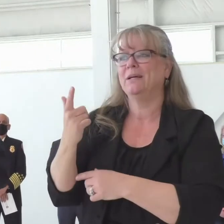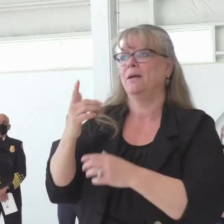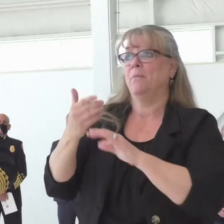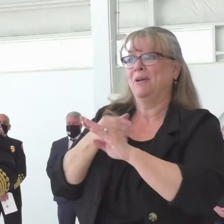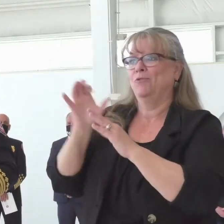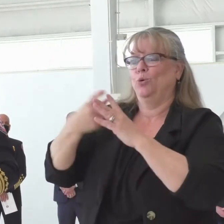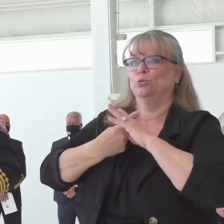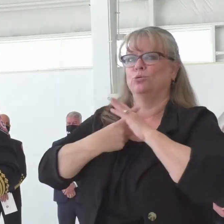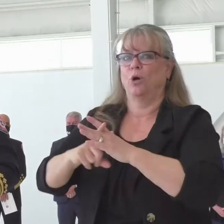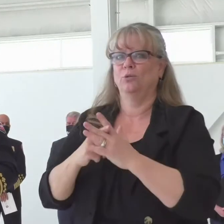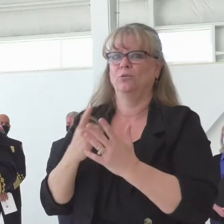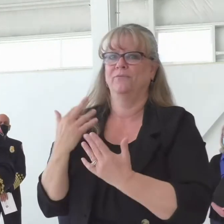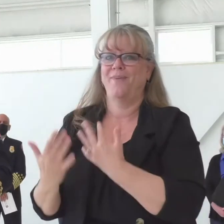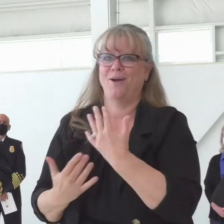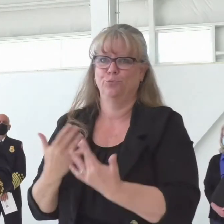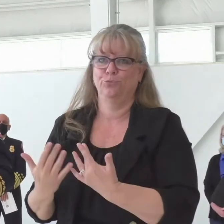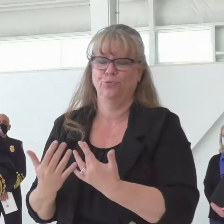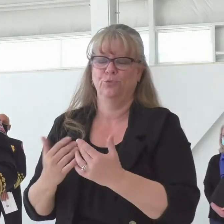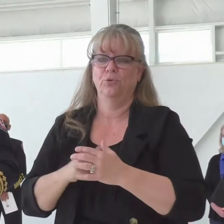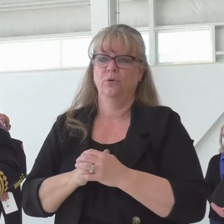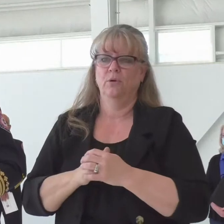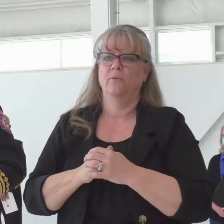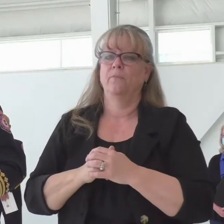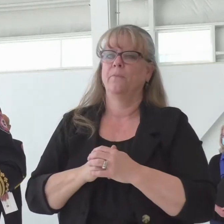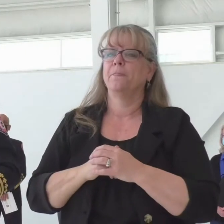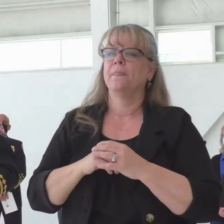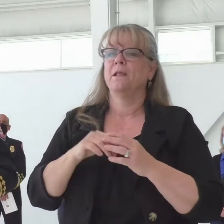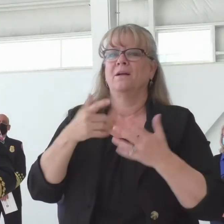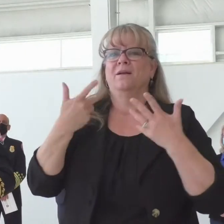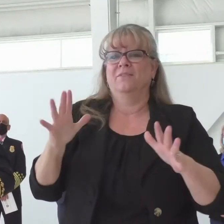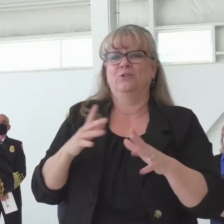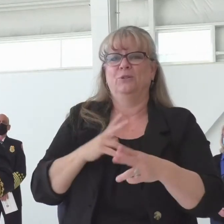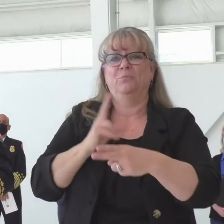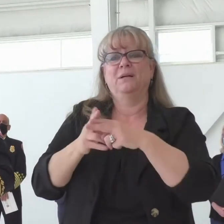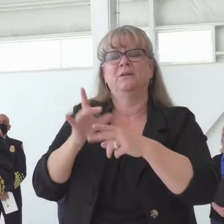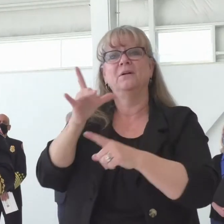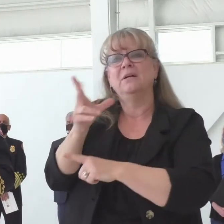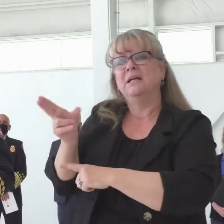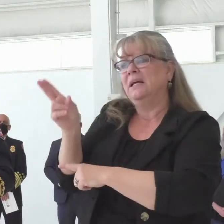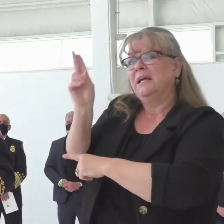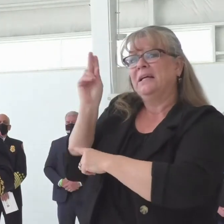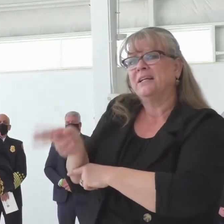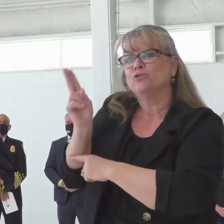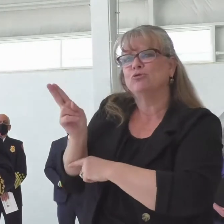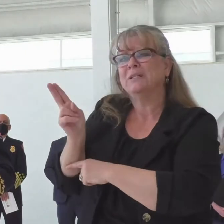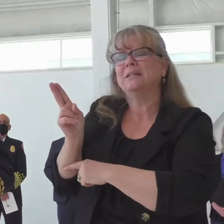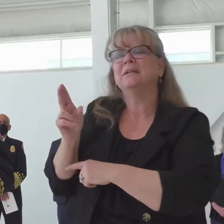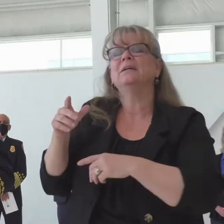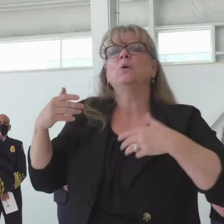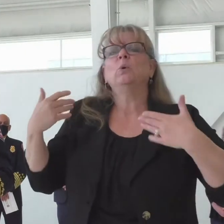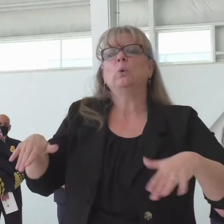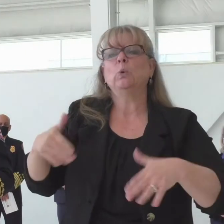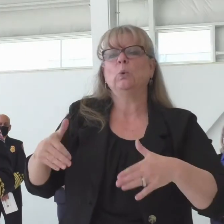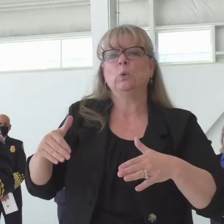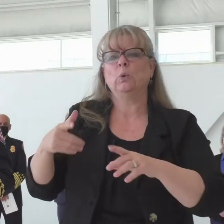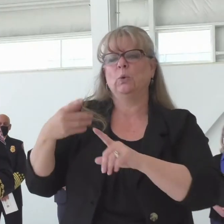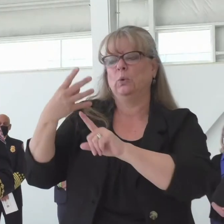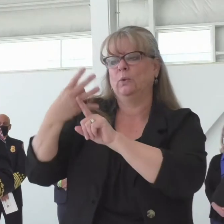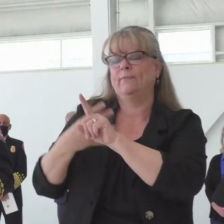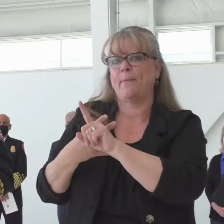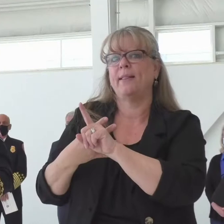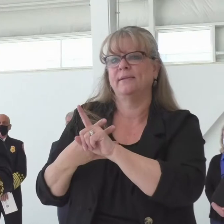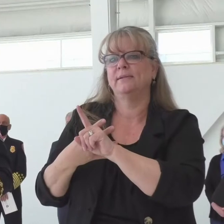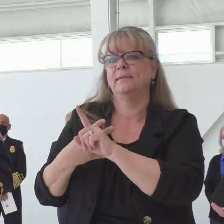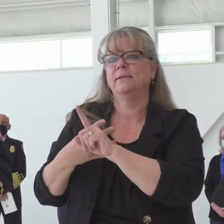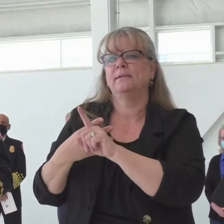As has been mentioned, historically wildfire seasons in Colorado were a four month period of time. Typically the college students like to come